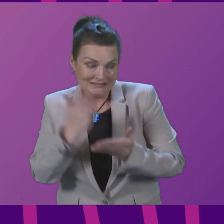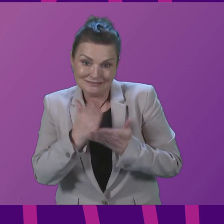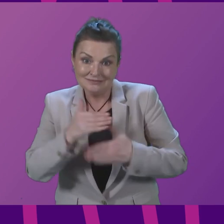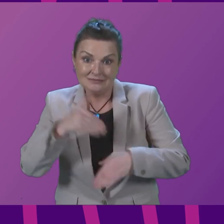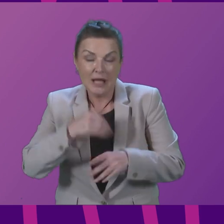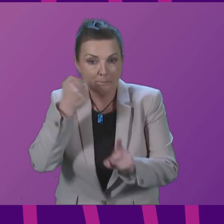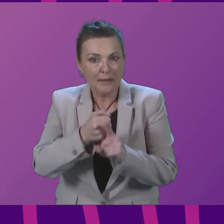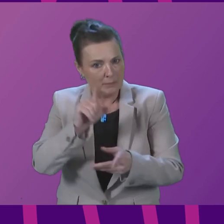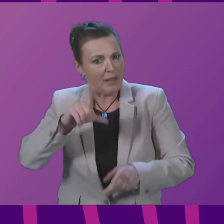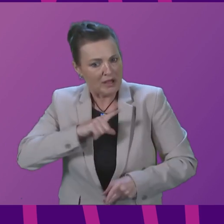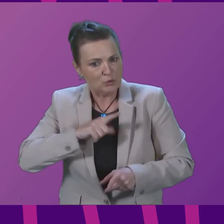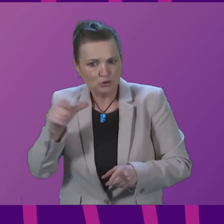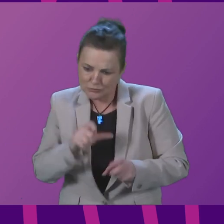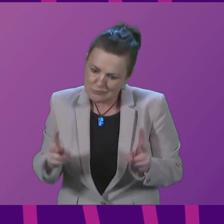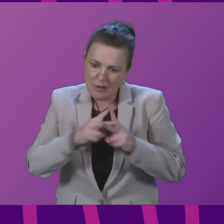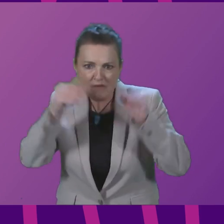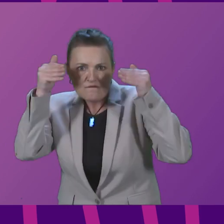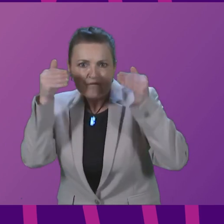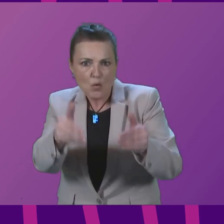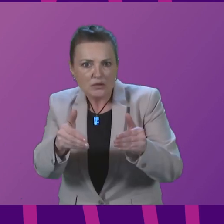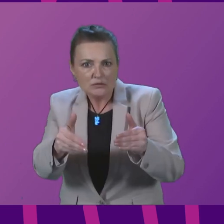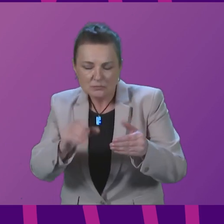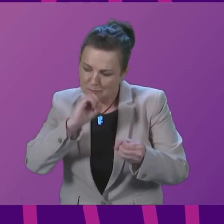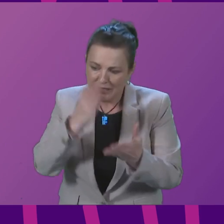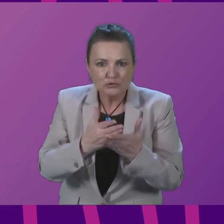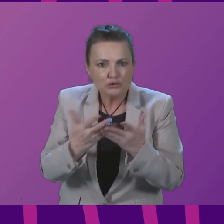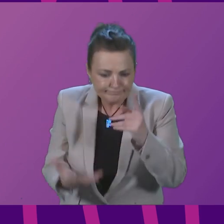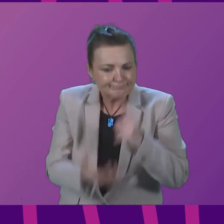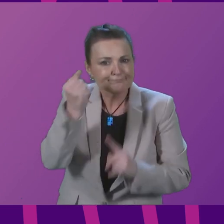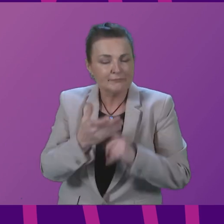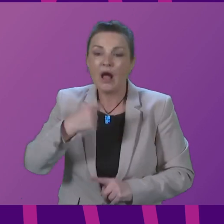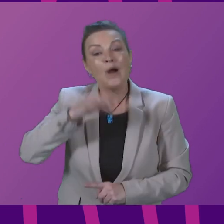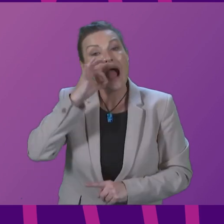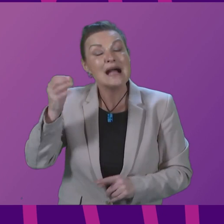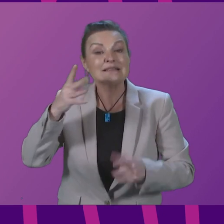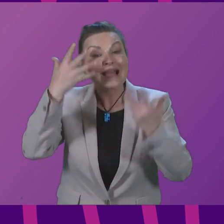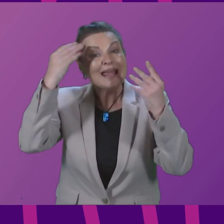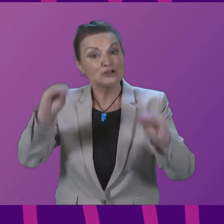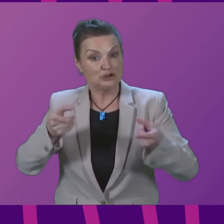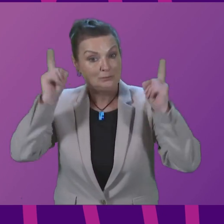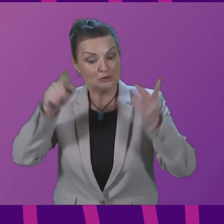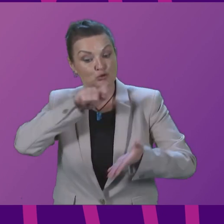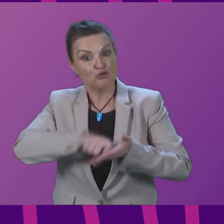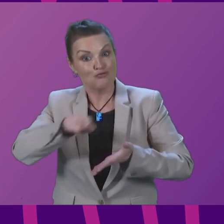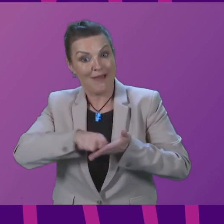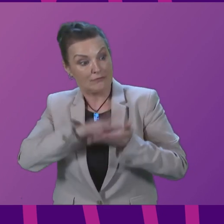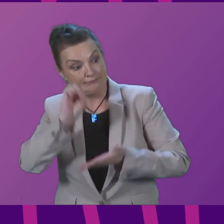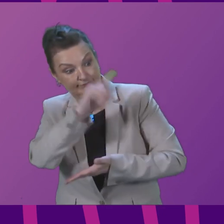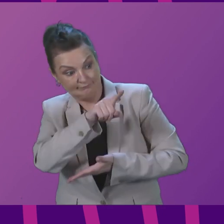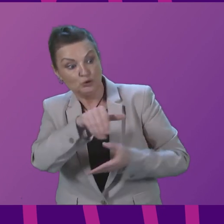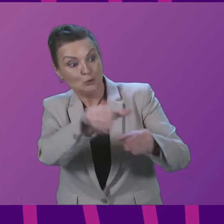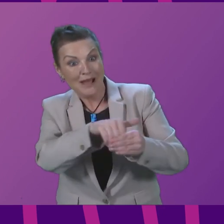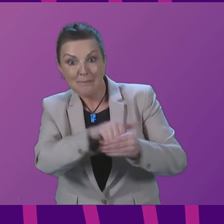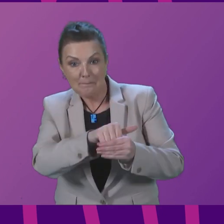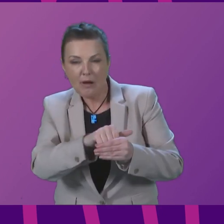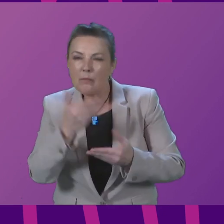improve attainment. I will write to the member or ask the Education Minister to write to the member with more details on the work around school libraries but I did